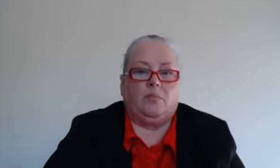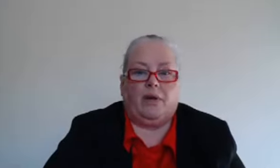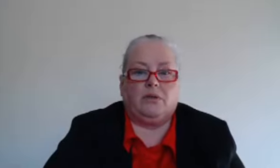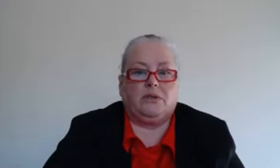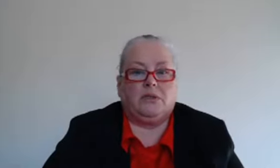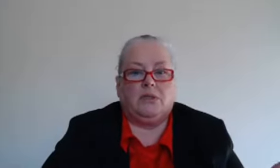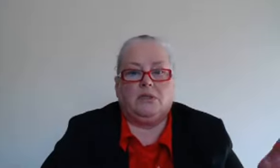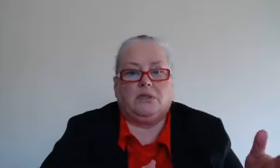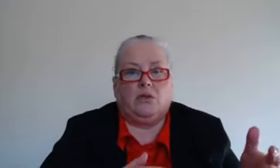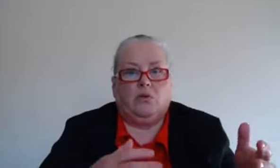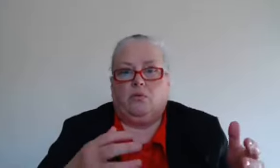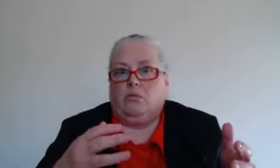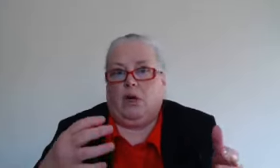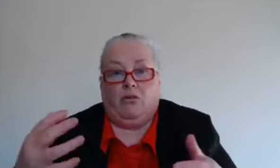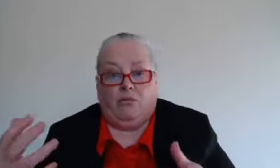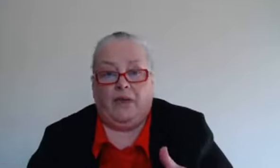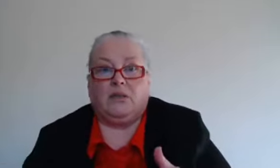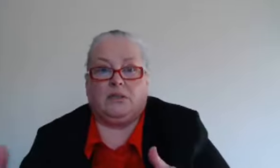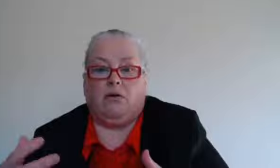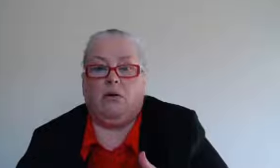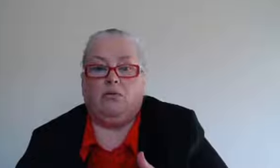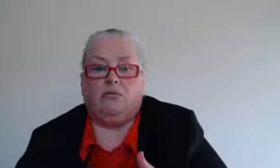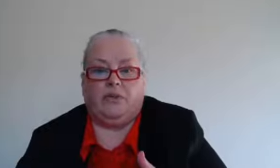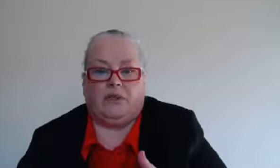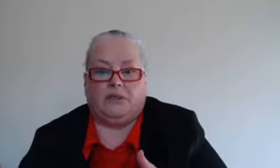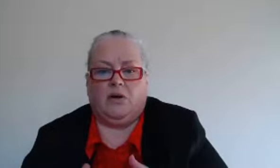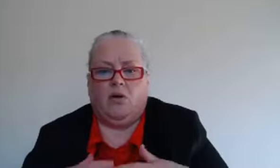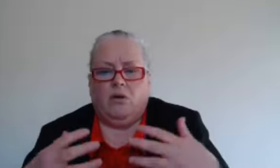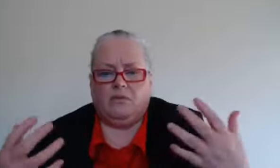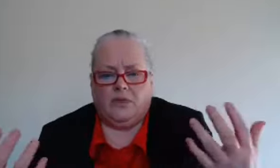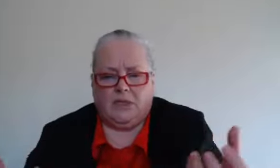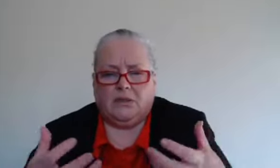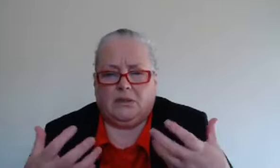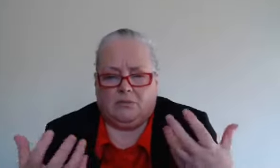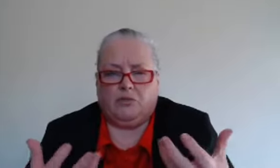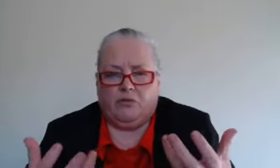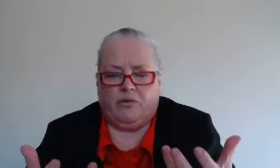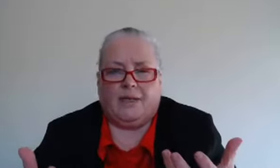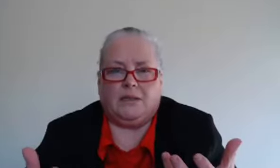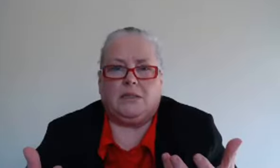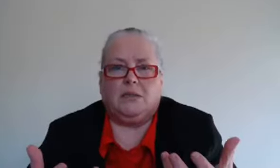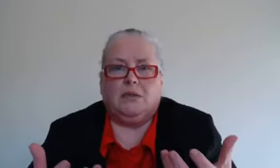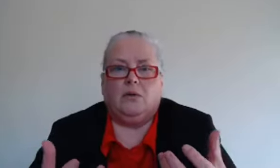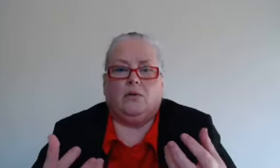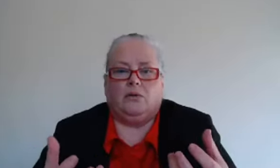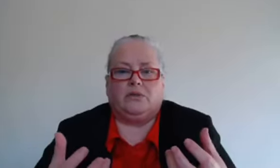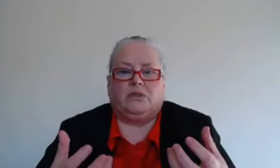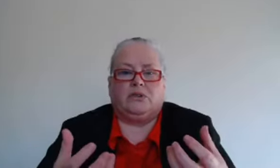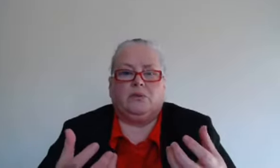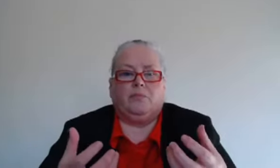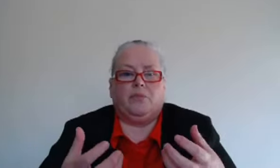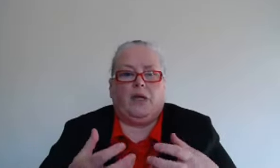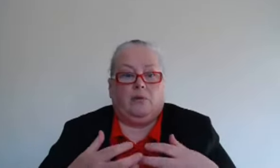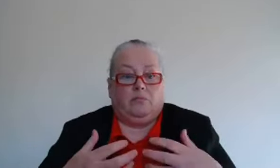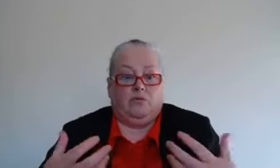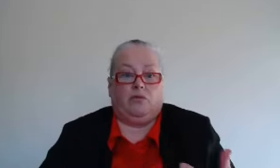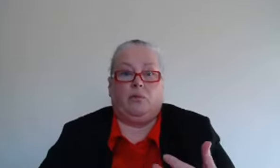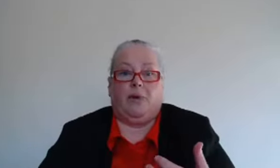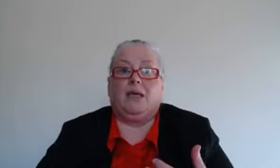about it to our fears our own fears and all of these can prevent us from making